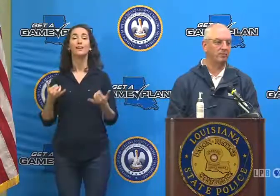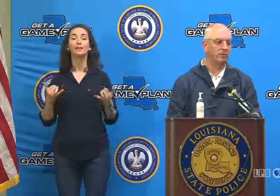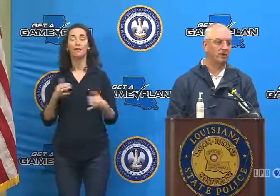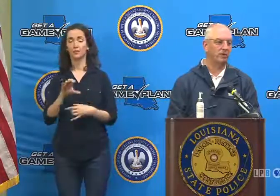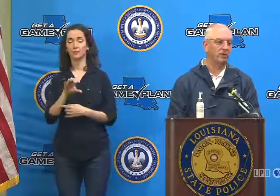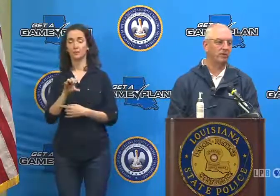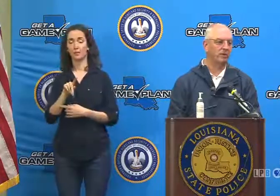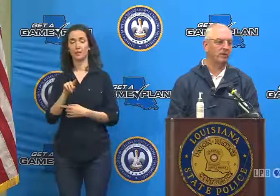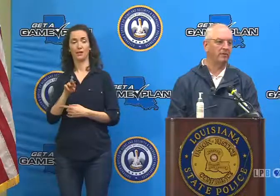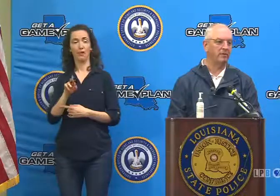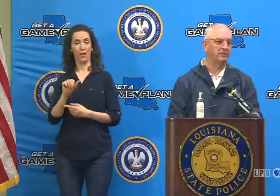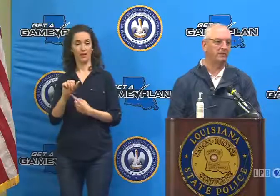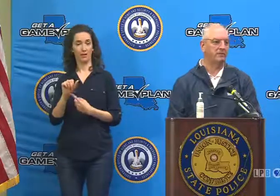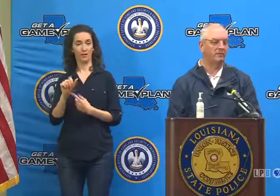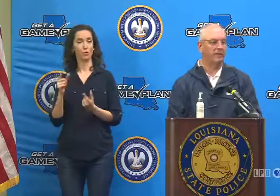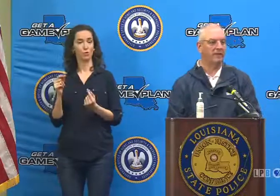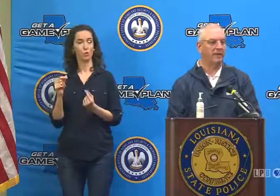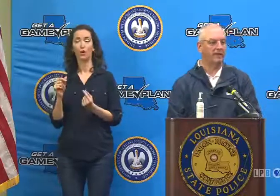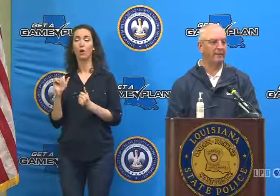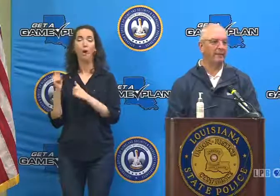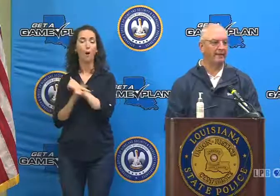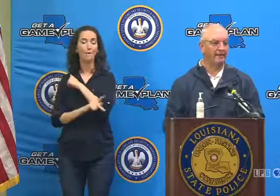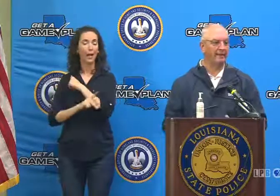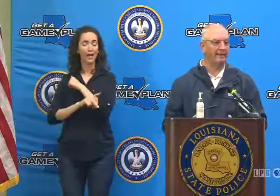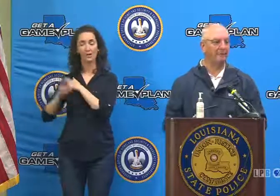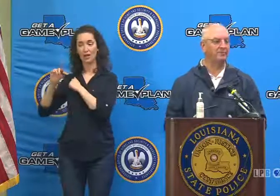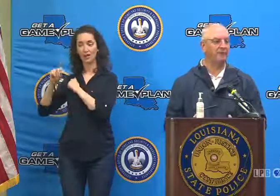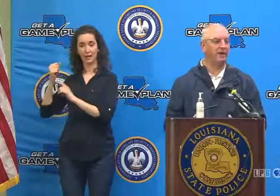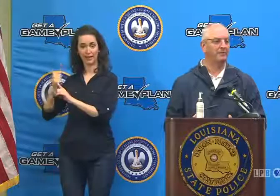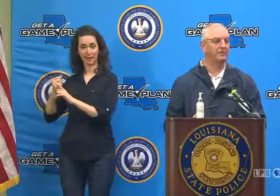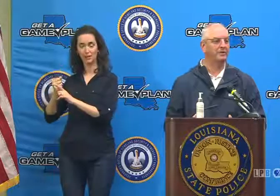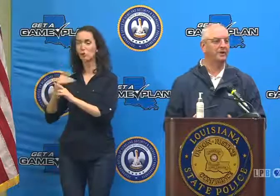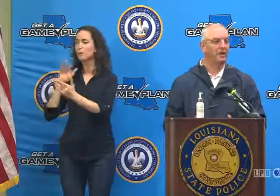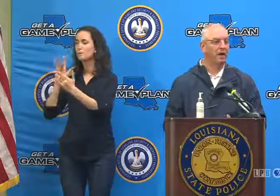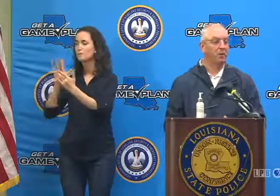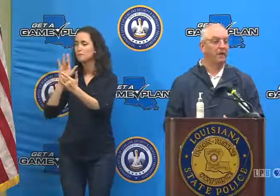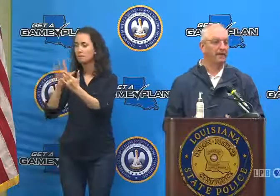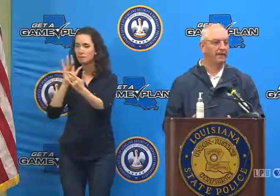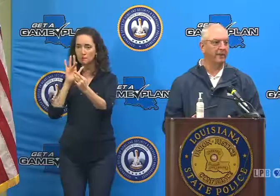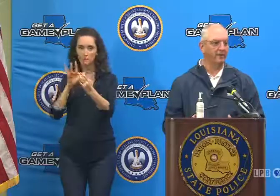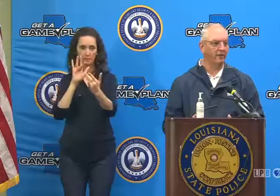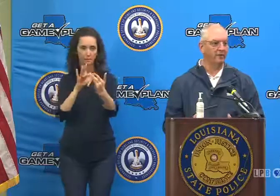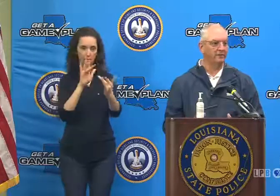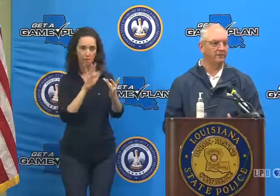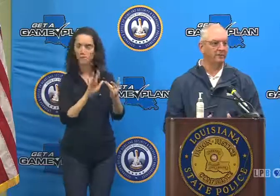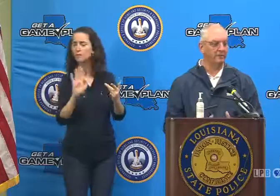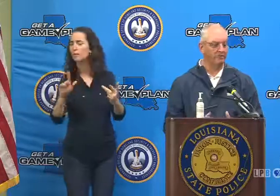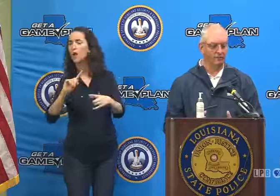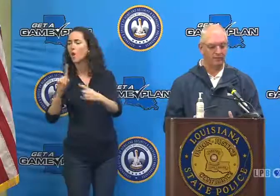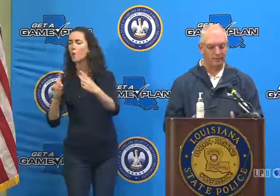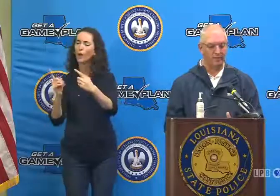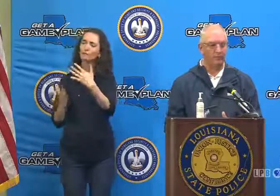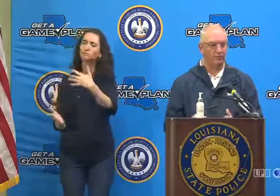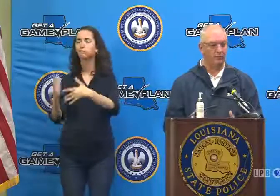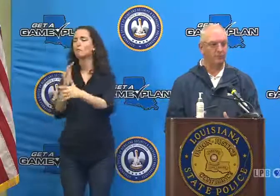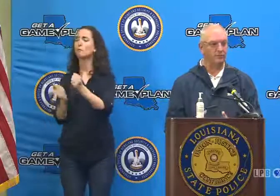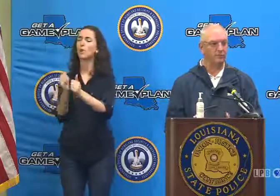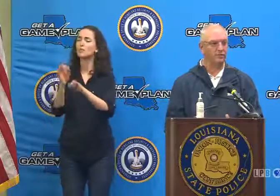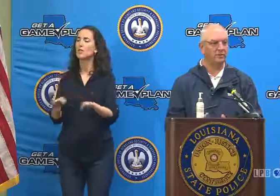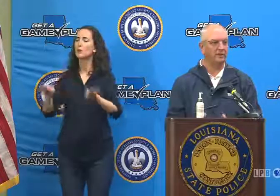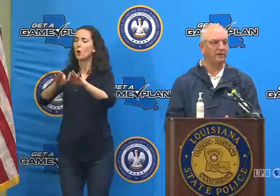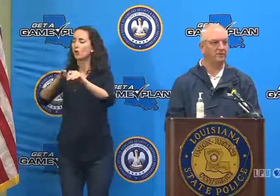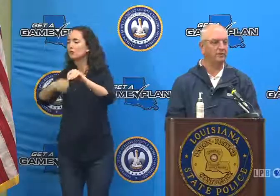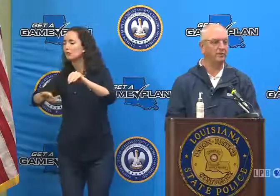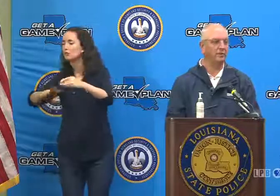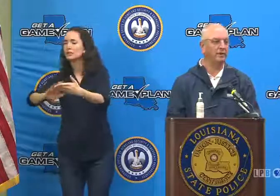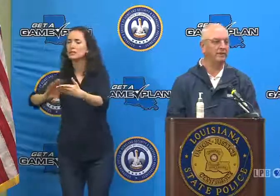CPRA is we're working with all the parishes that were impacted by it and have these problems. We're getting their priorities from them, which